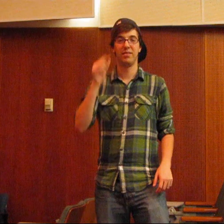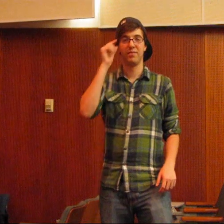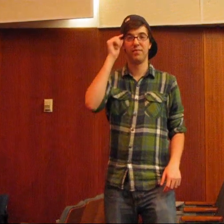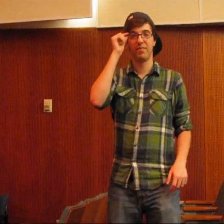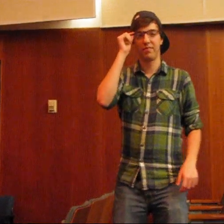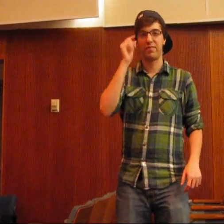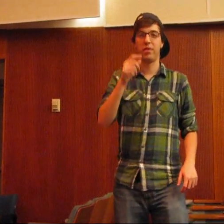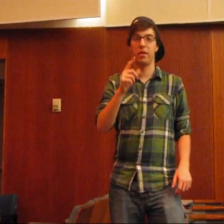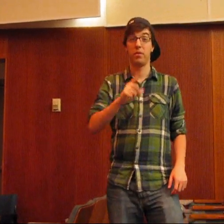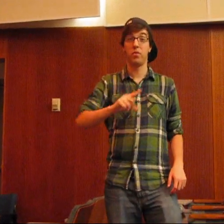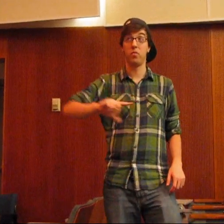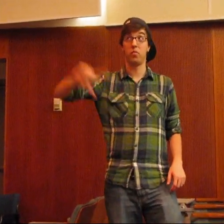Keep it up.